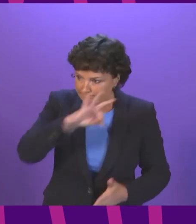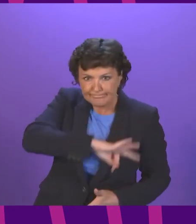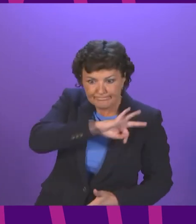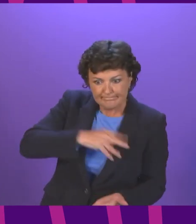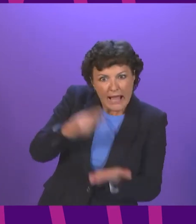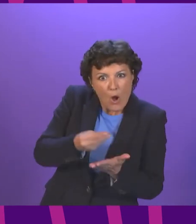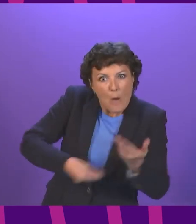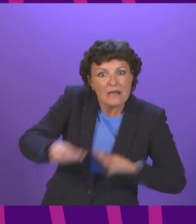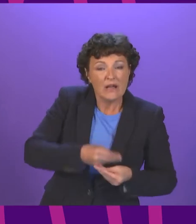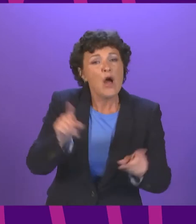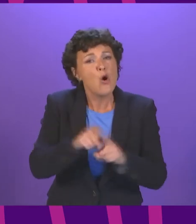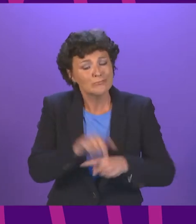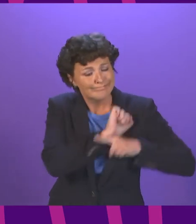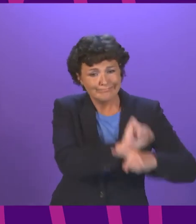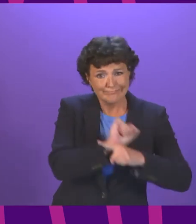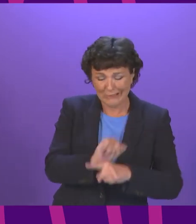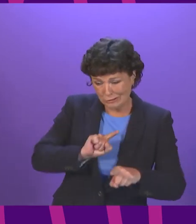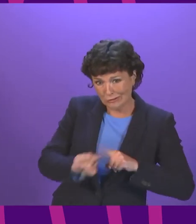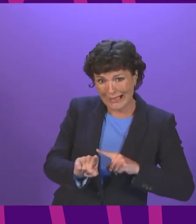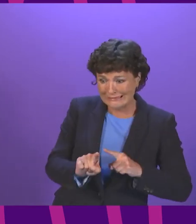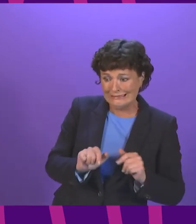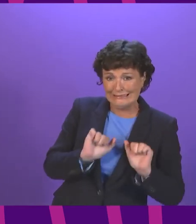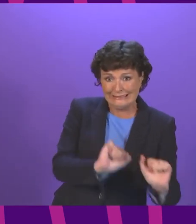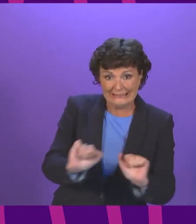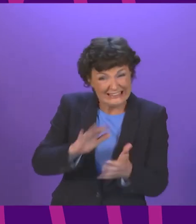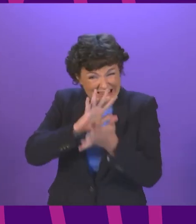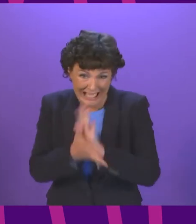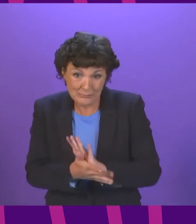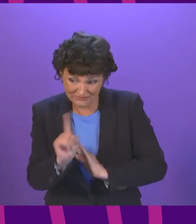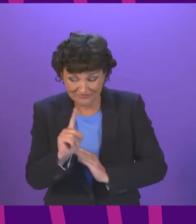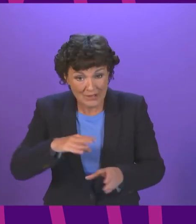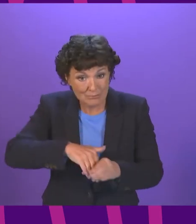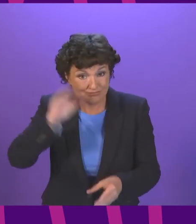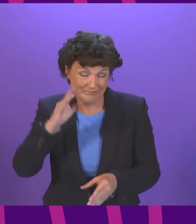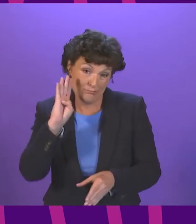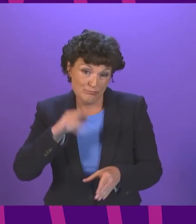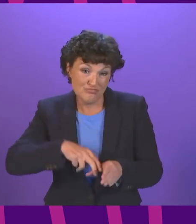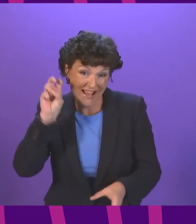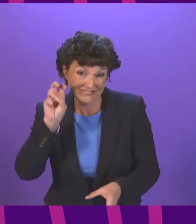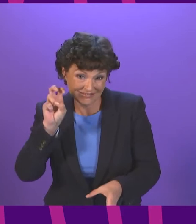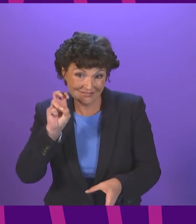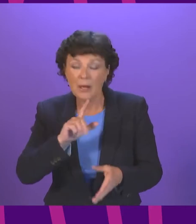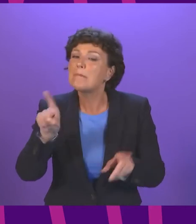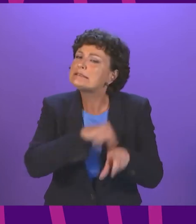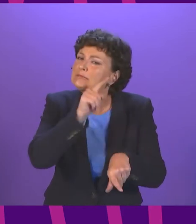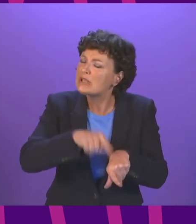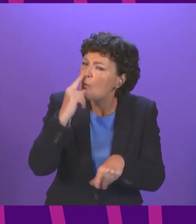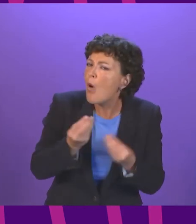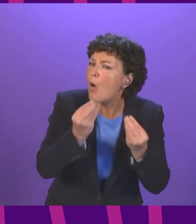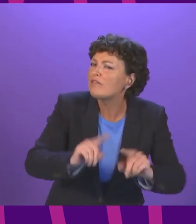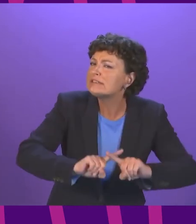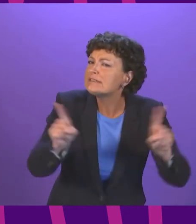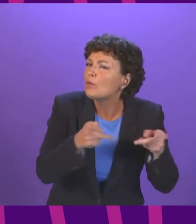and mitigate, as far as we can, the damaging consequences of Brexit, while offering a better alternative.